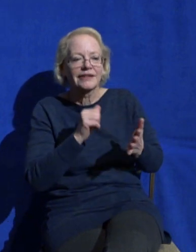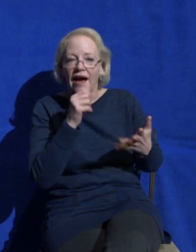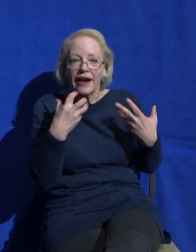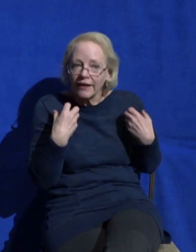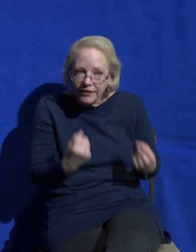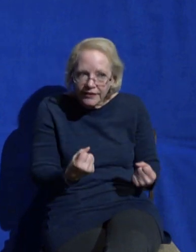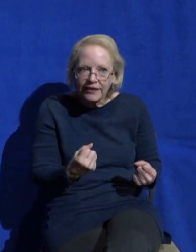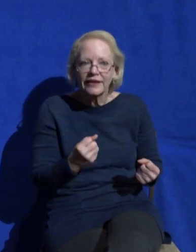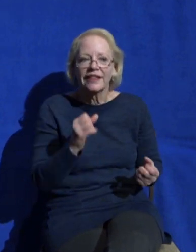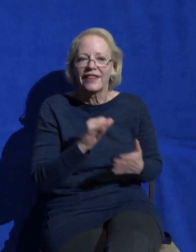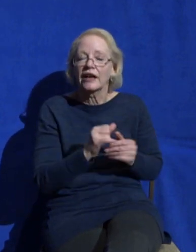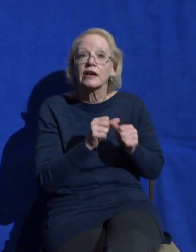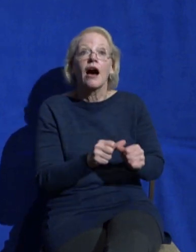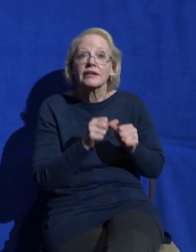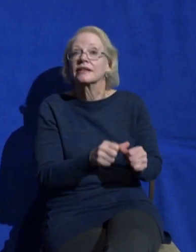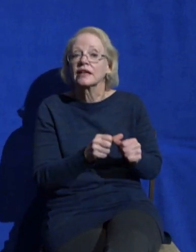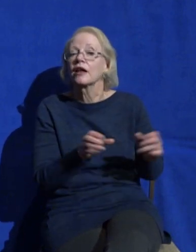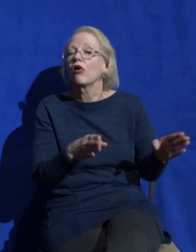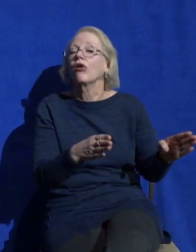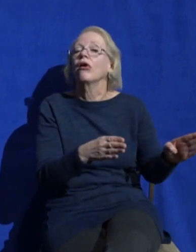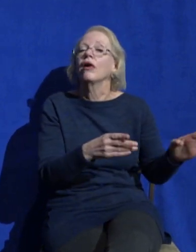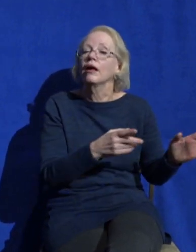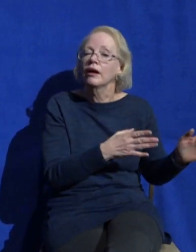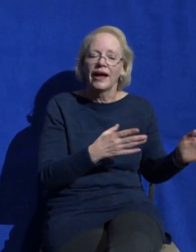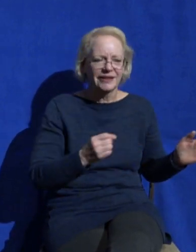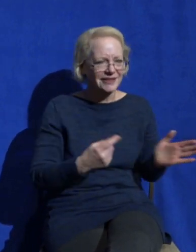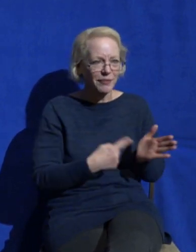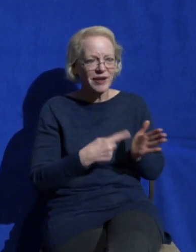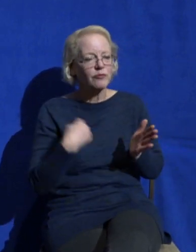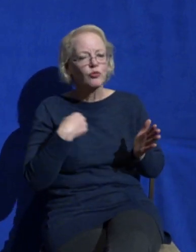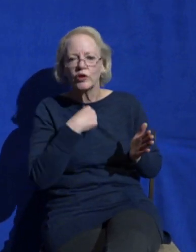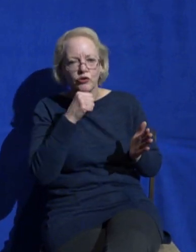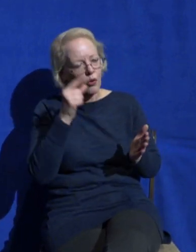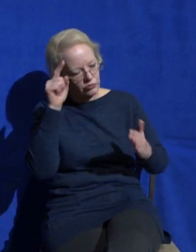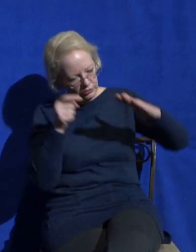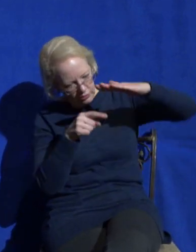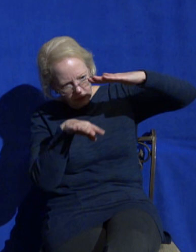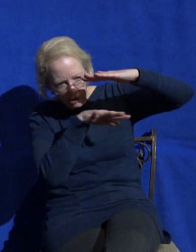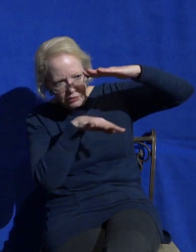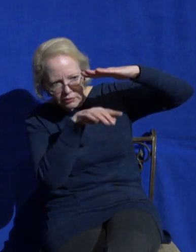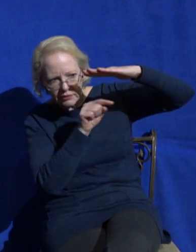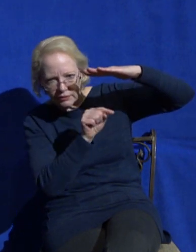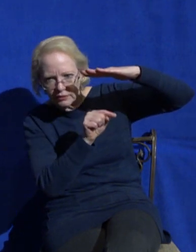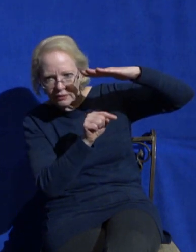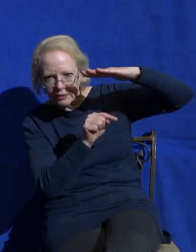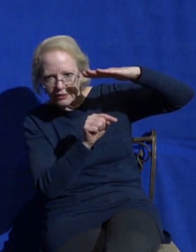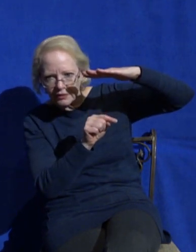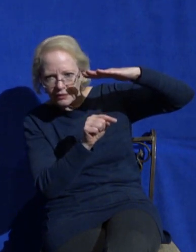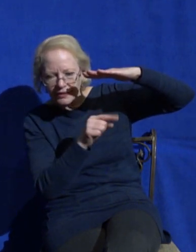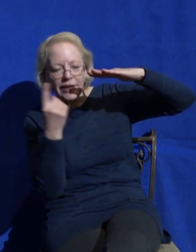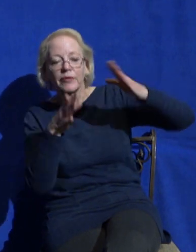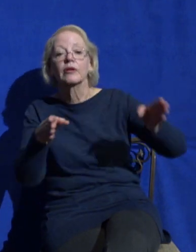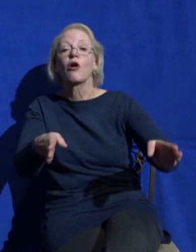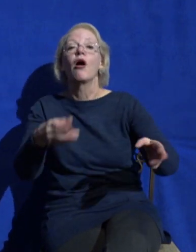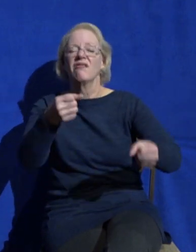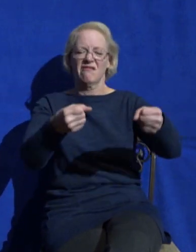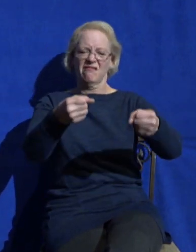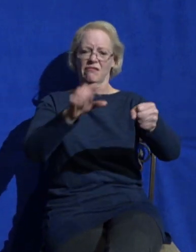we don't really know what's going on beneath the surface this is why David comes before God Psalm 139 23 he